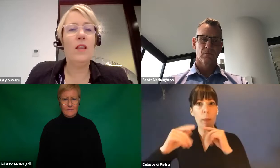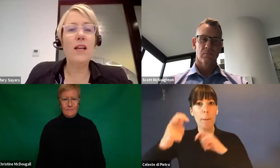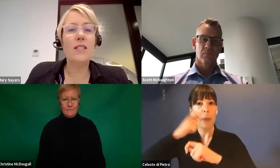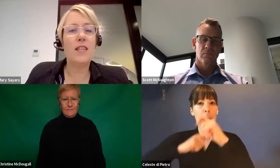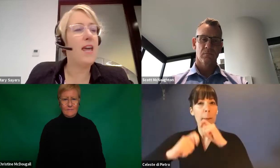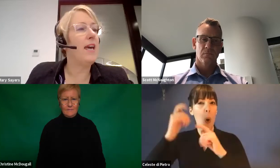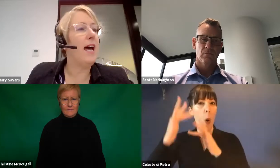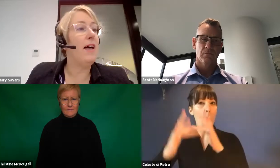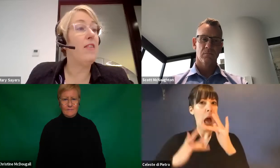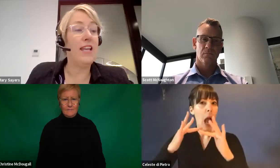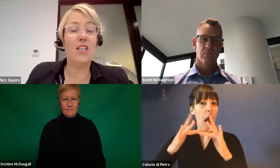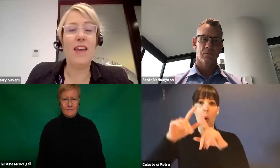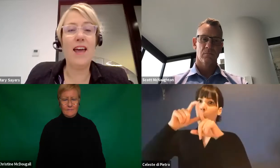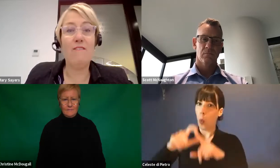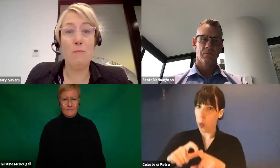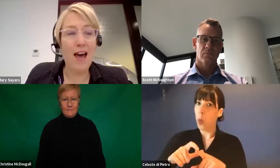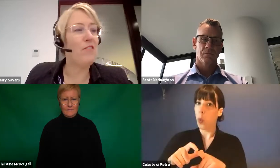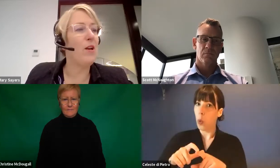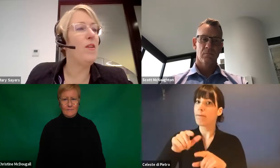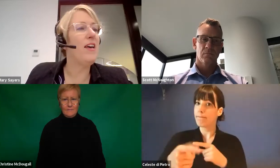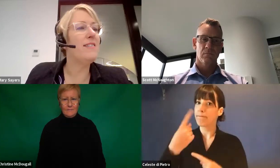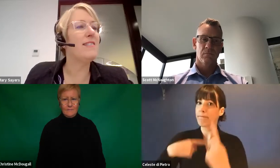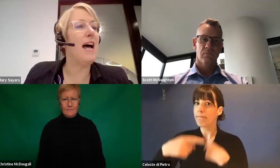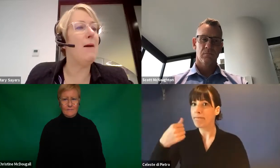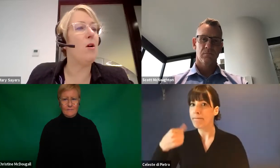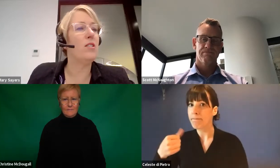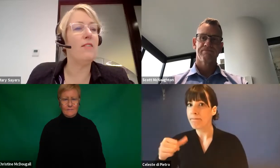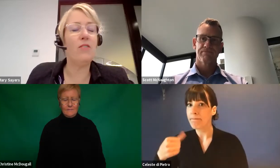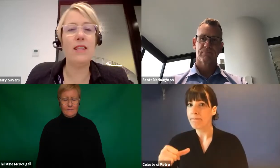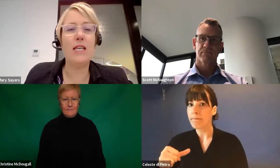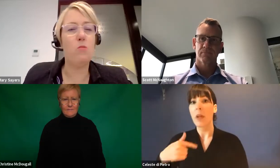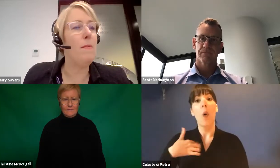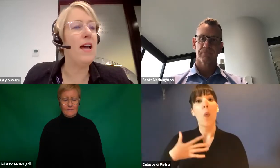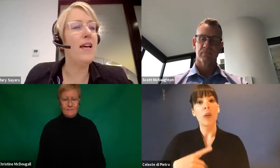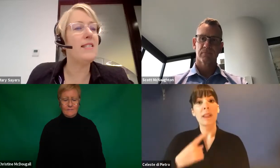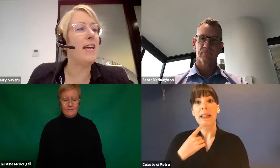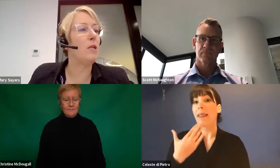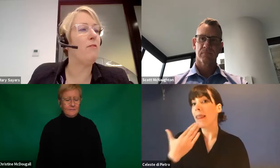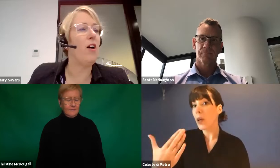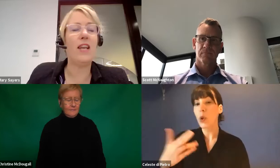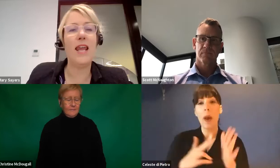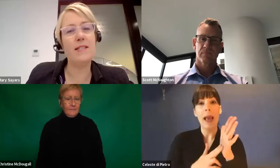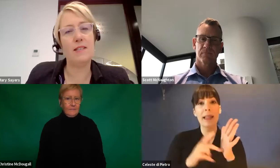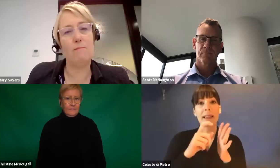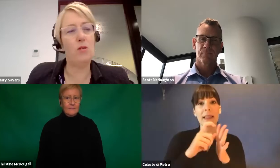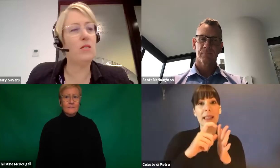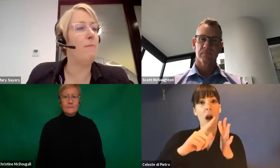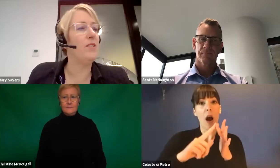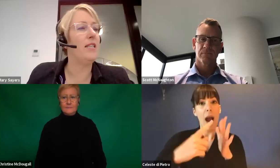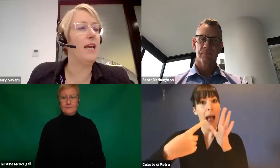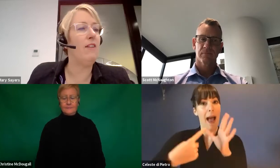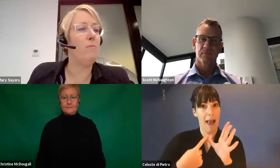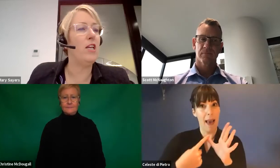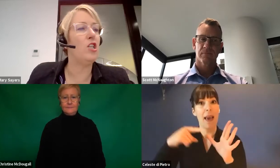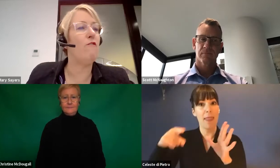We'd like to thank the NDIA for partnering with us on delivering these webinars and to provide the latest and most